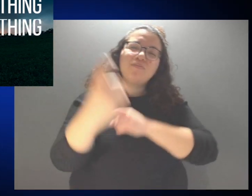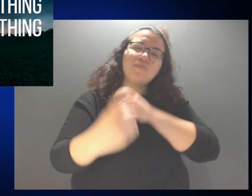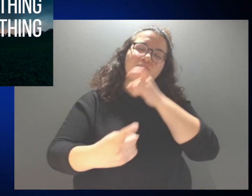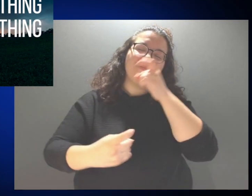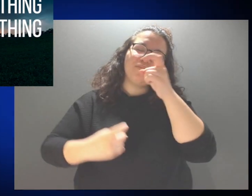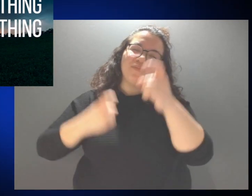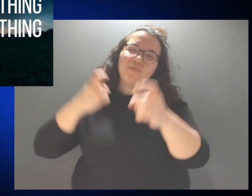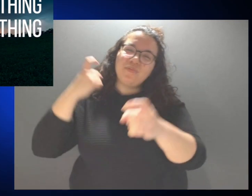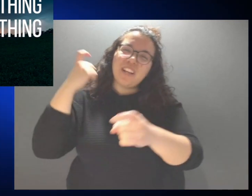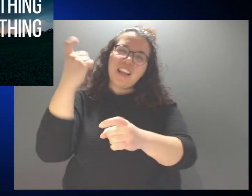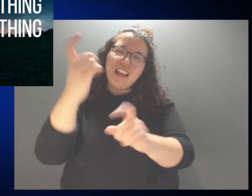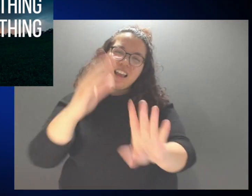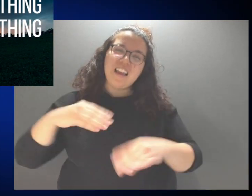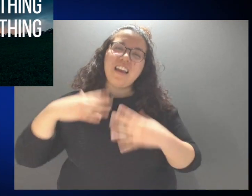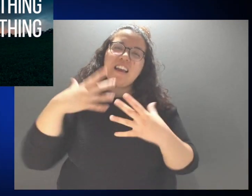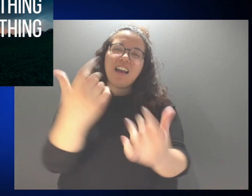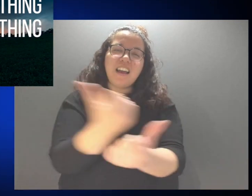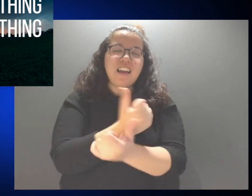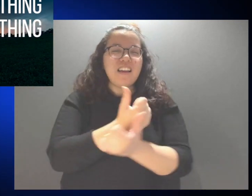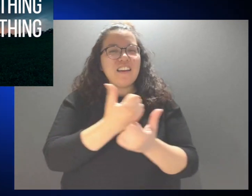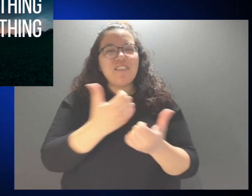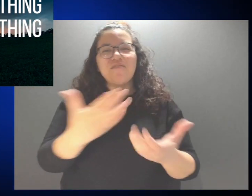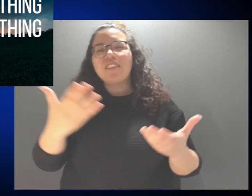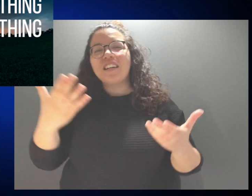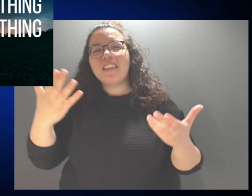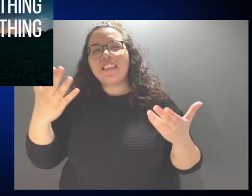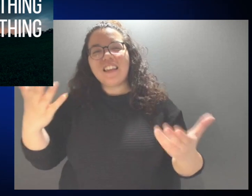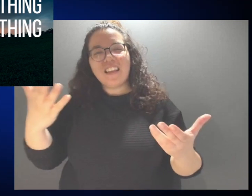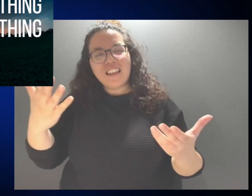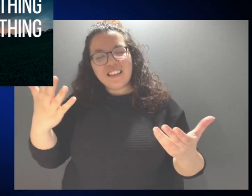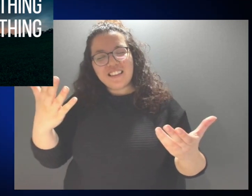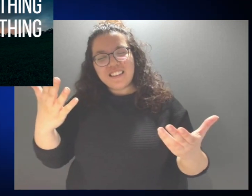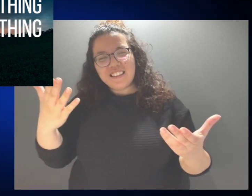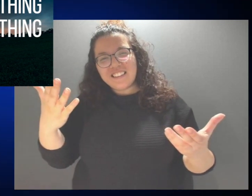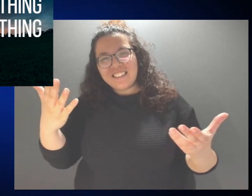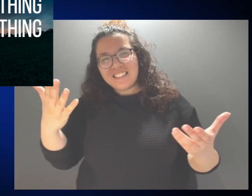He'll you everything